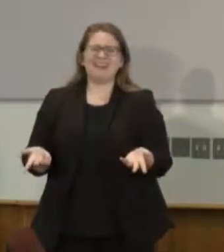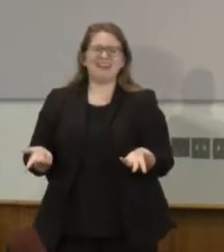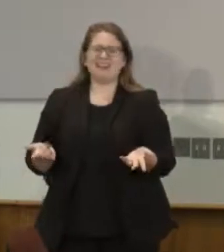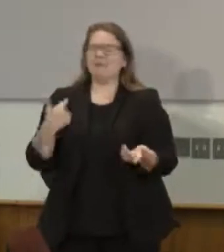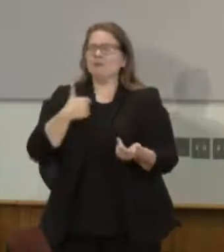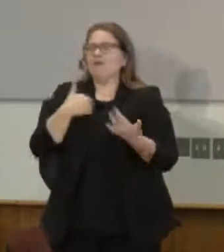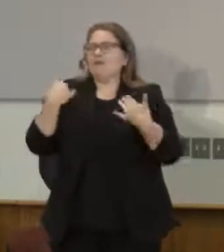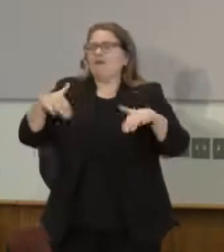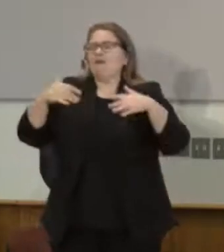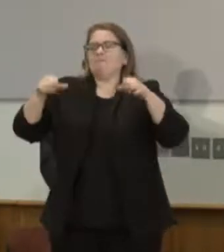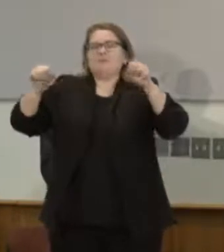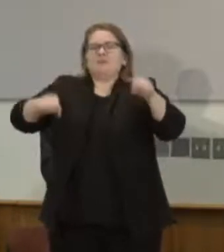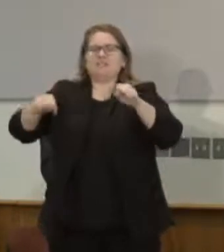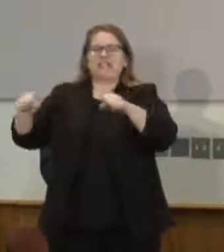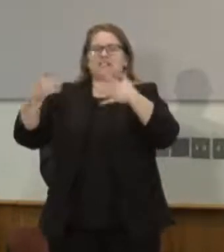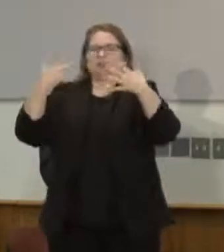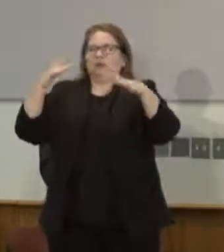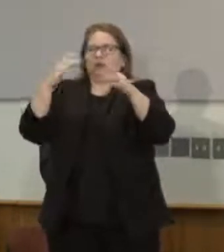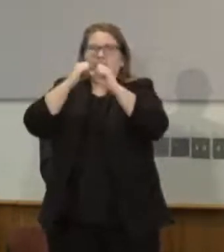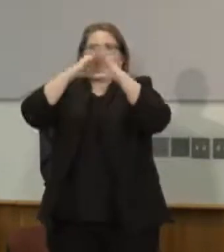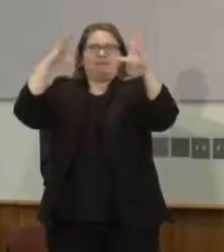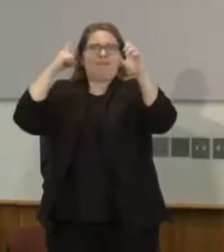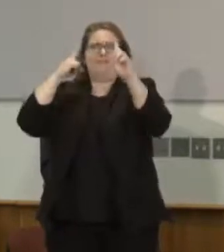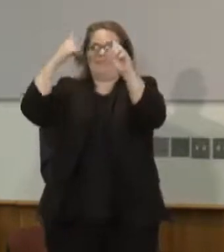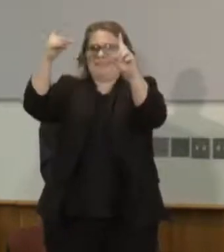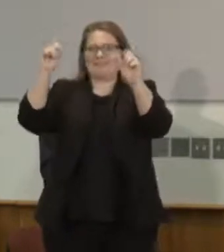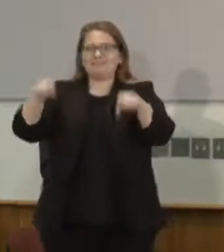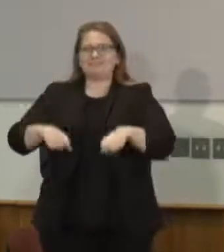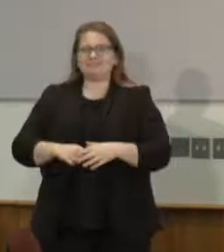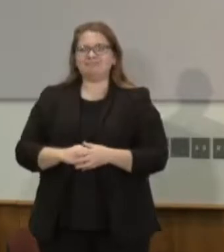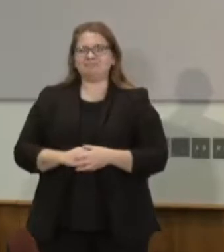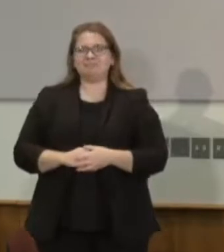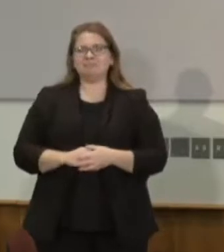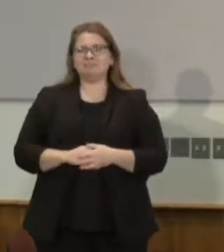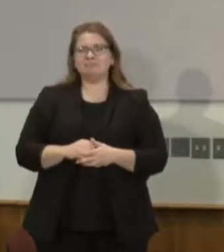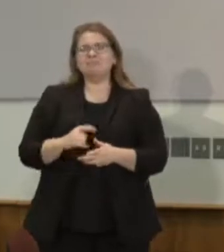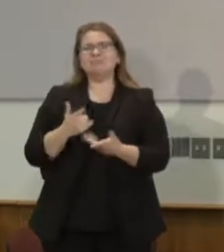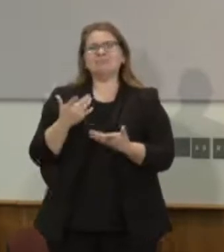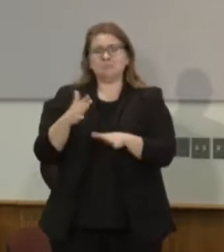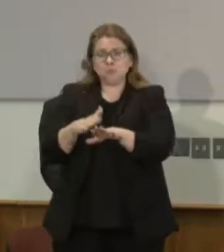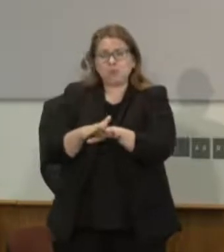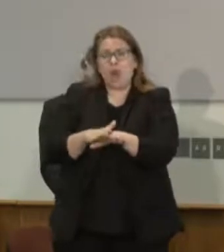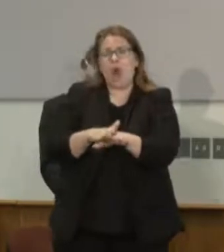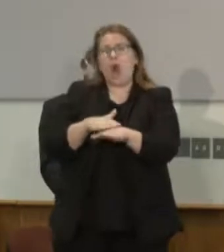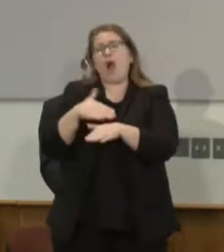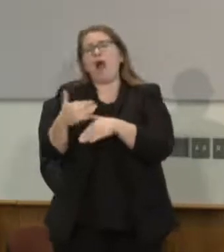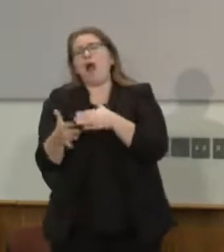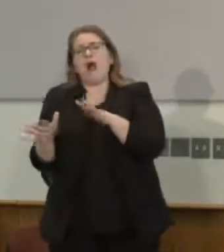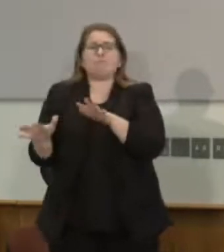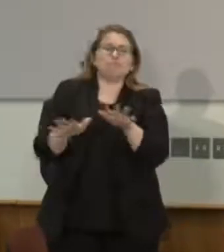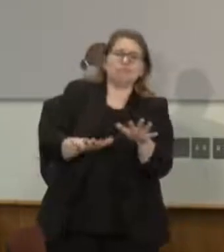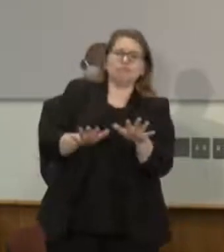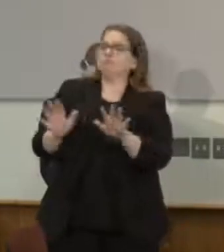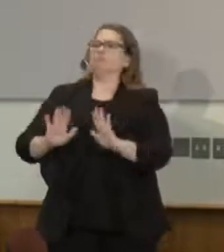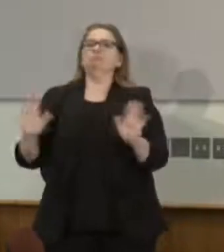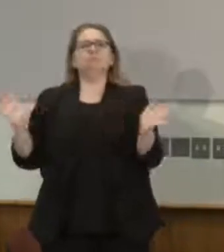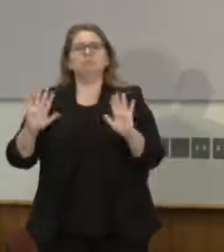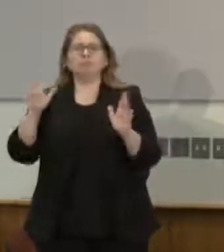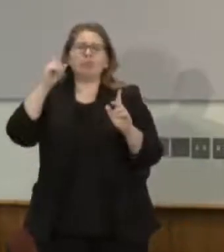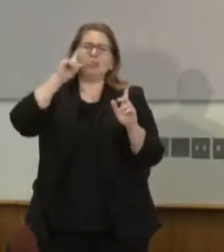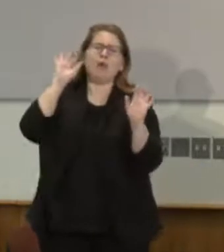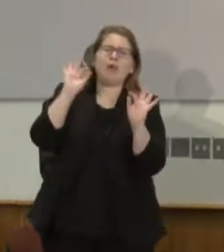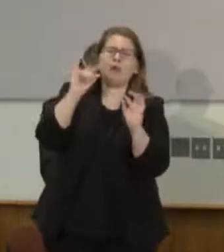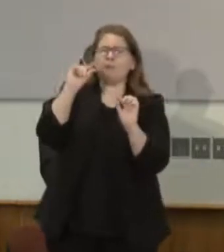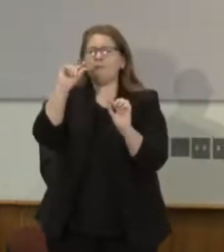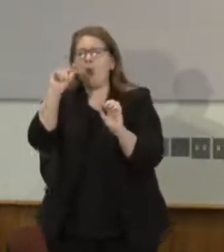caution us of believing that this is a time to move slowly or this is a time to think small or this